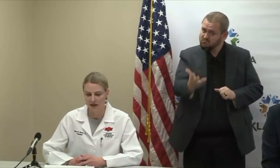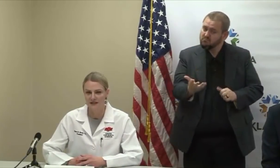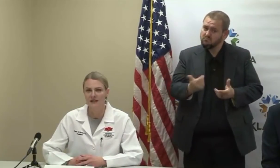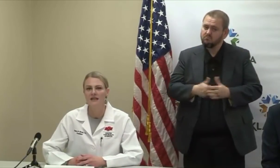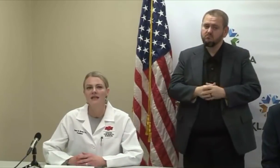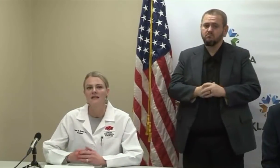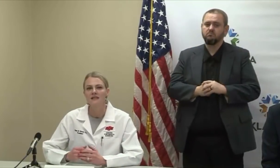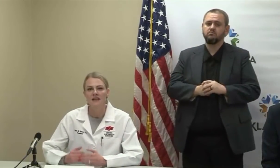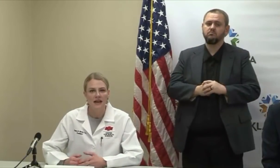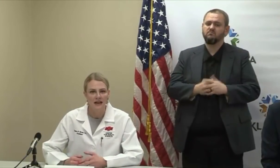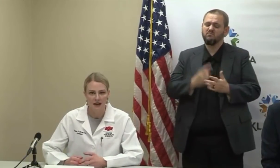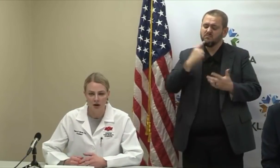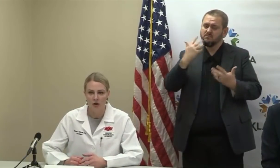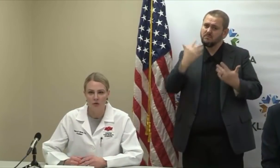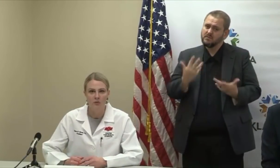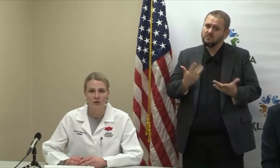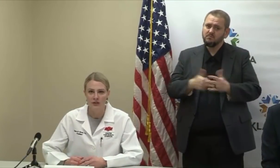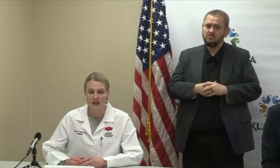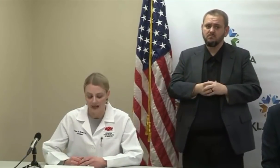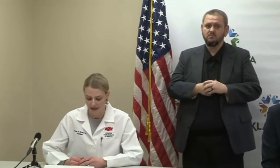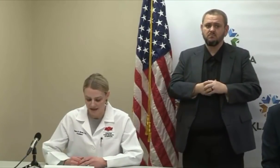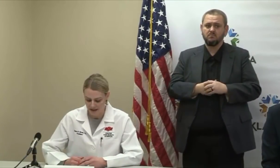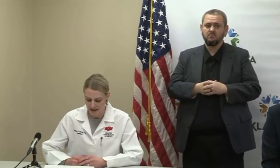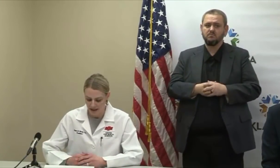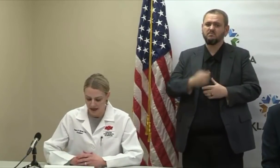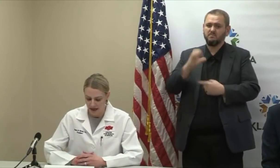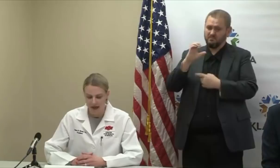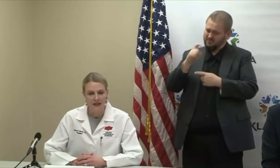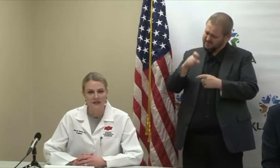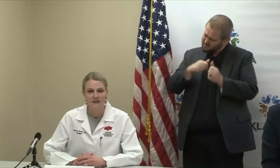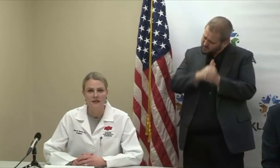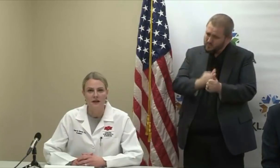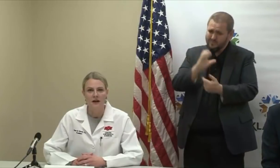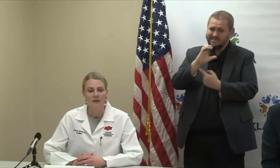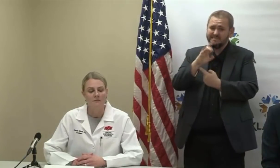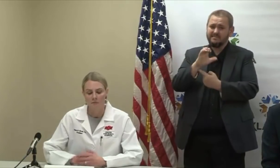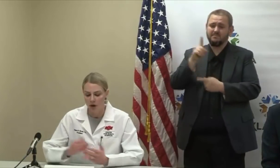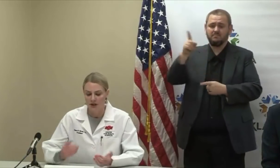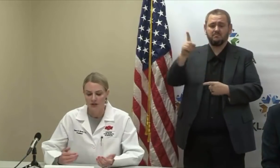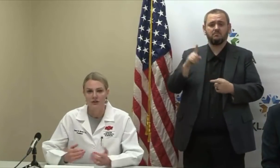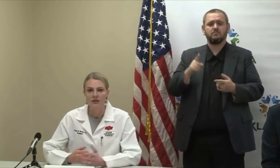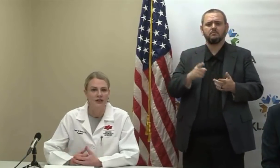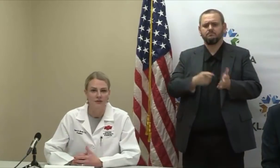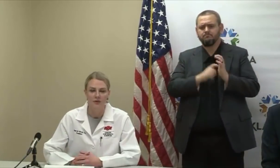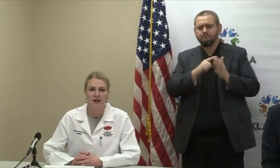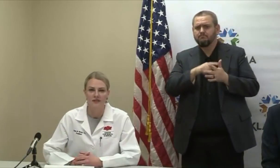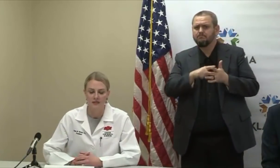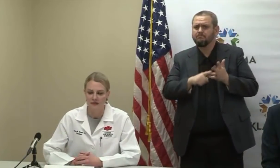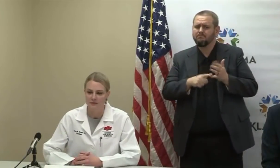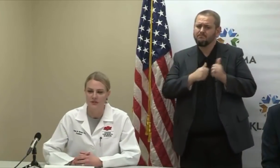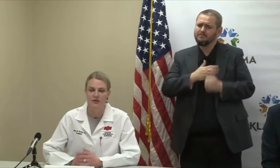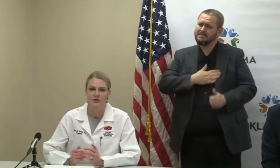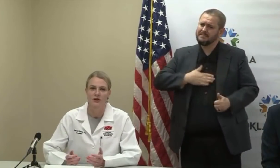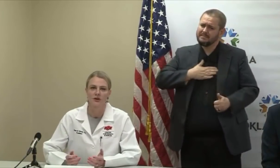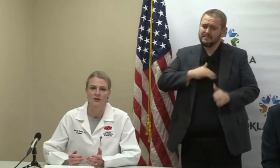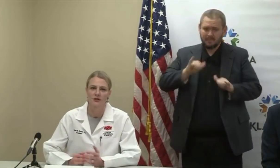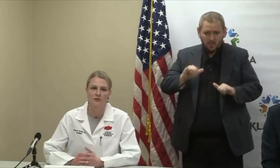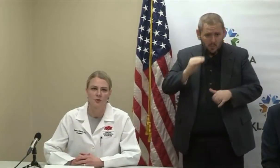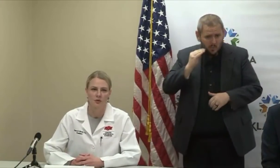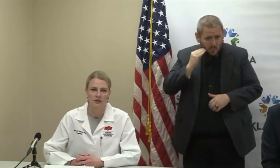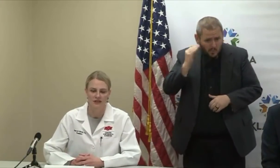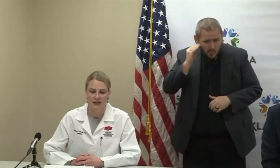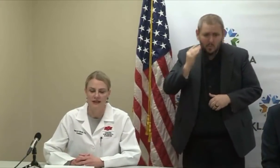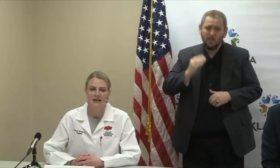guidelines, stay at home when you can, and monitor if you have symptoms, start